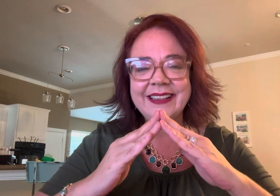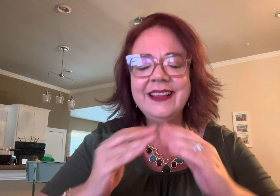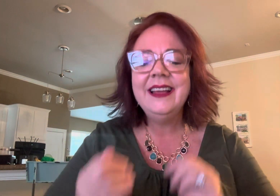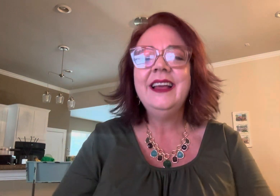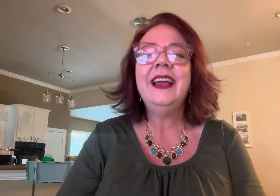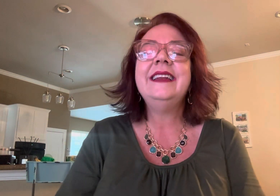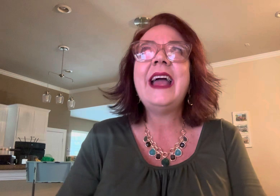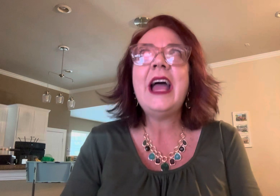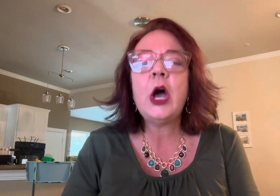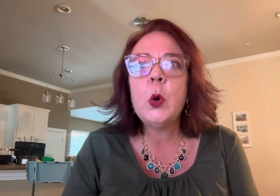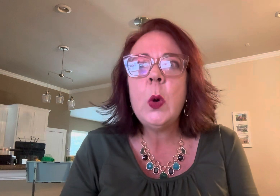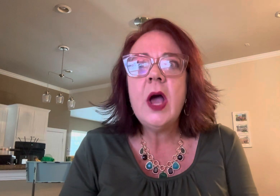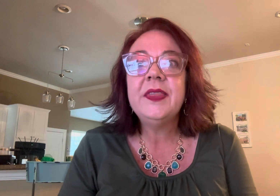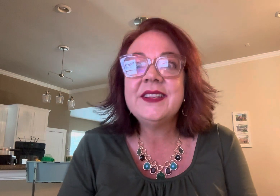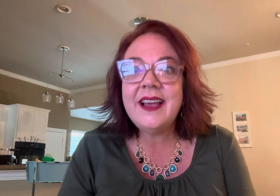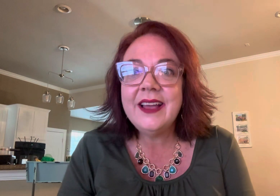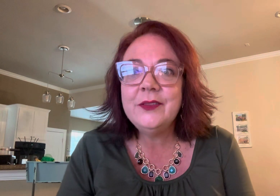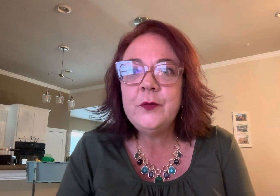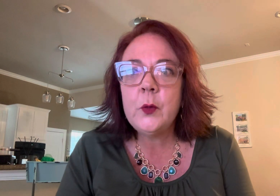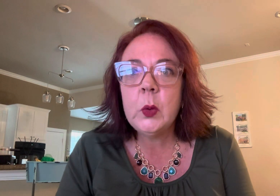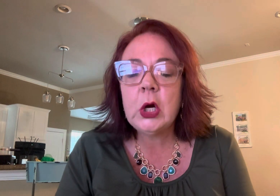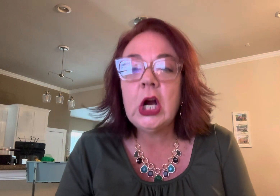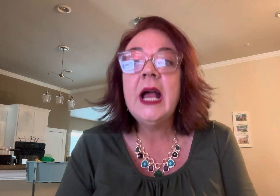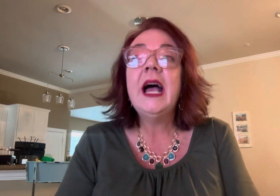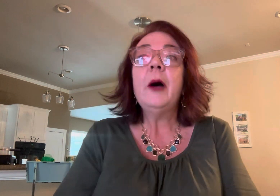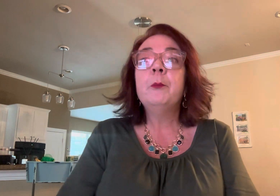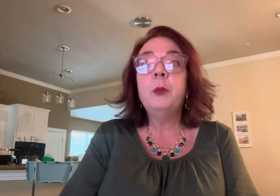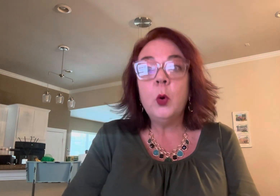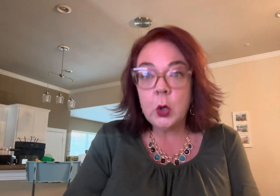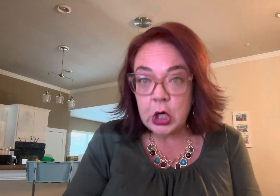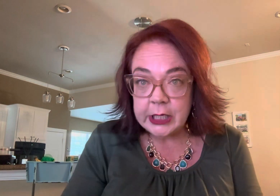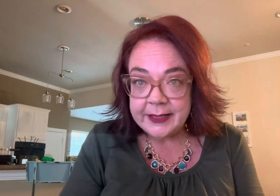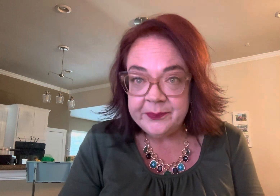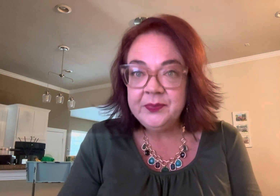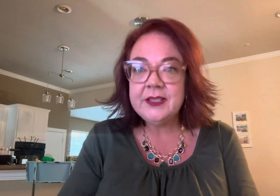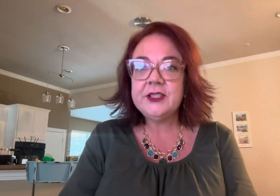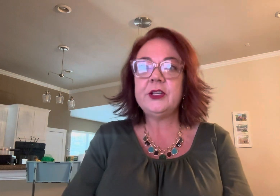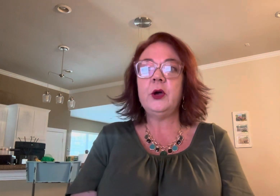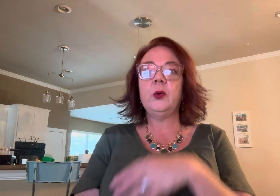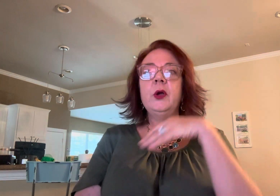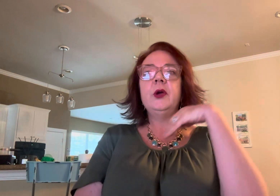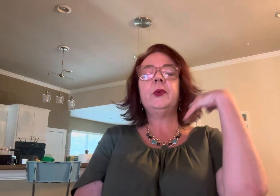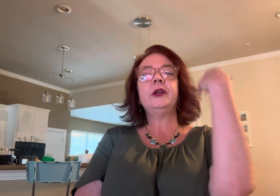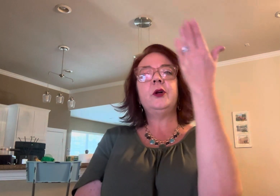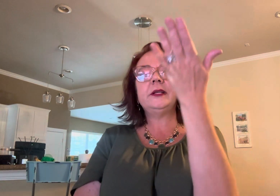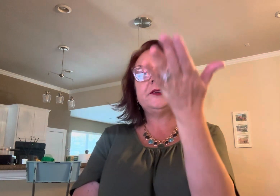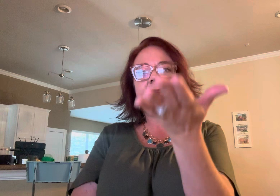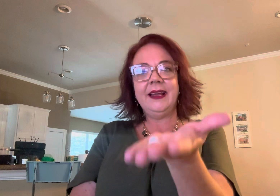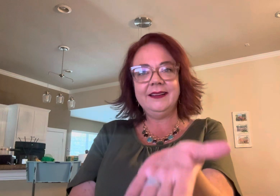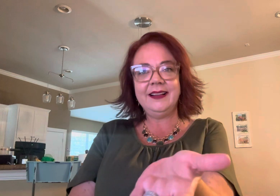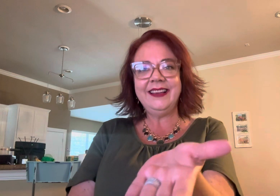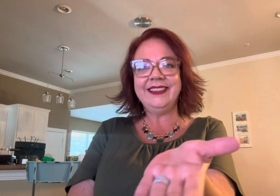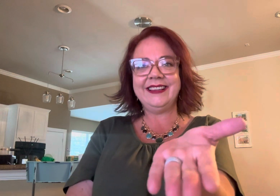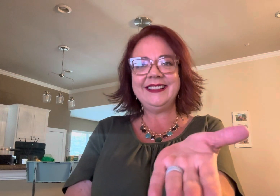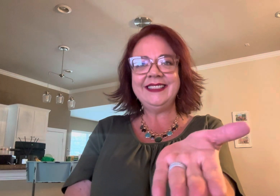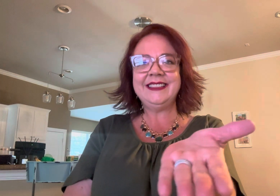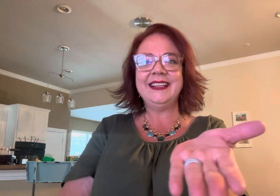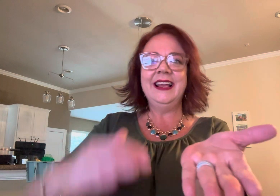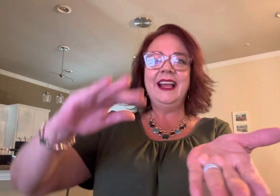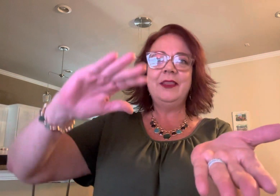and now the sign for born so we're going to hold out our hand like this and